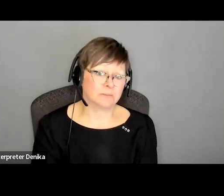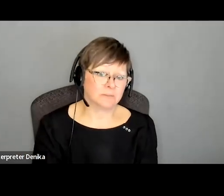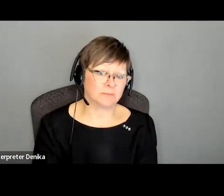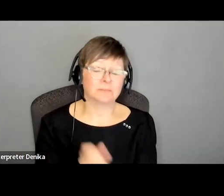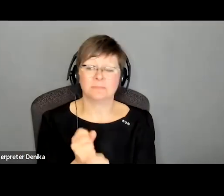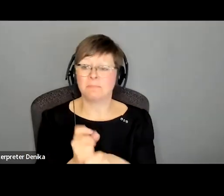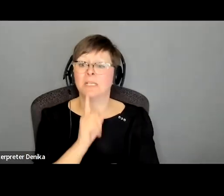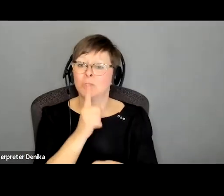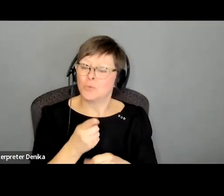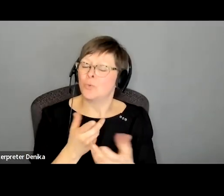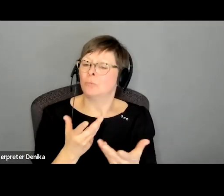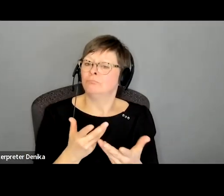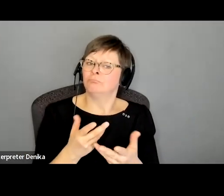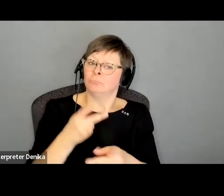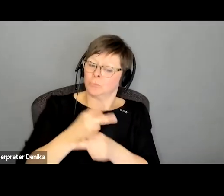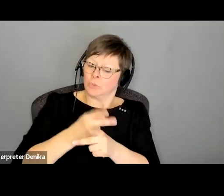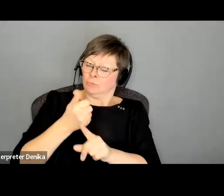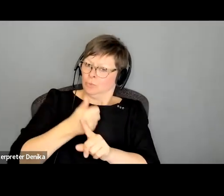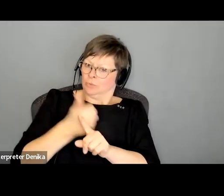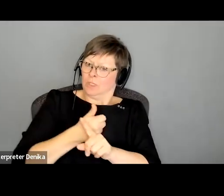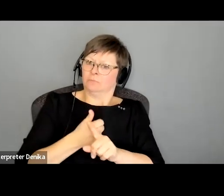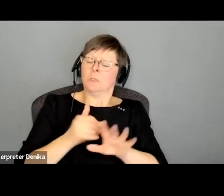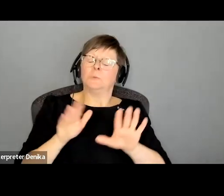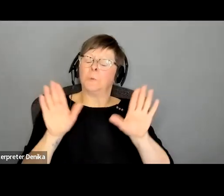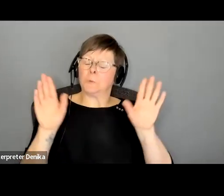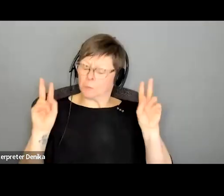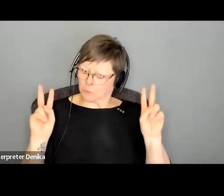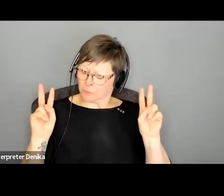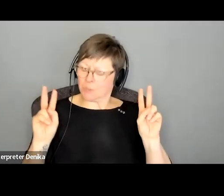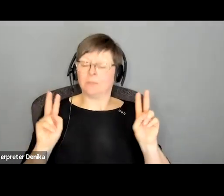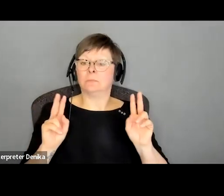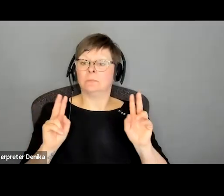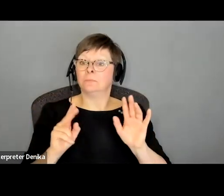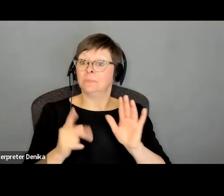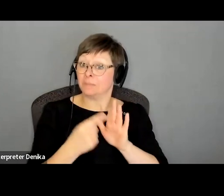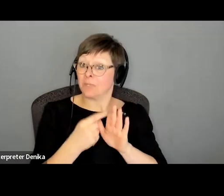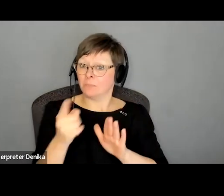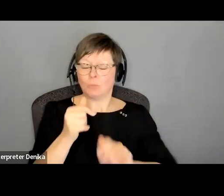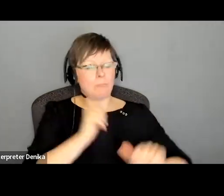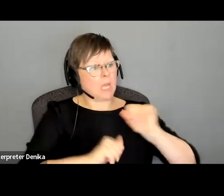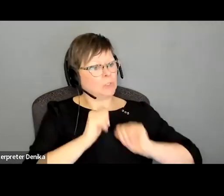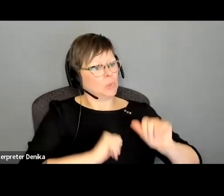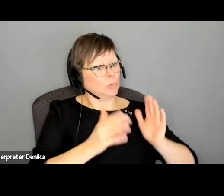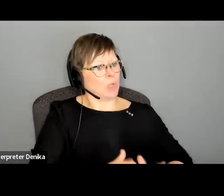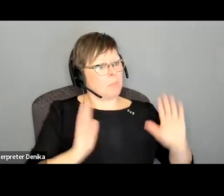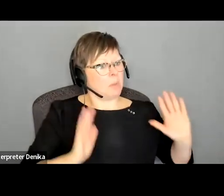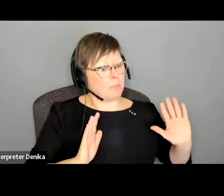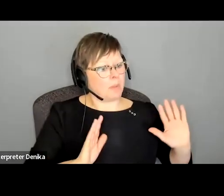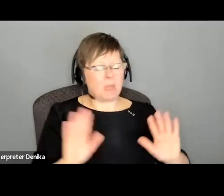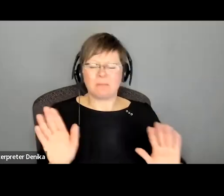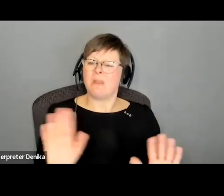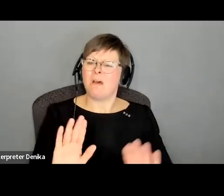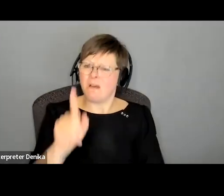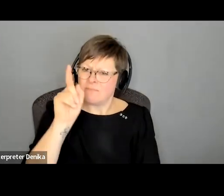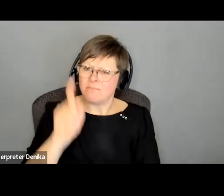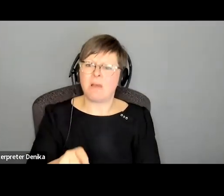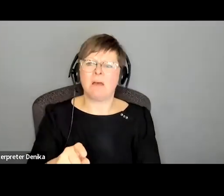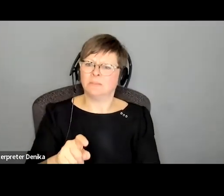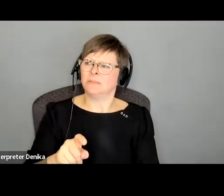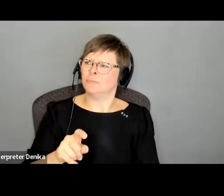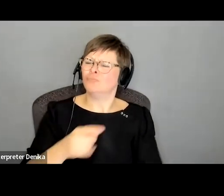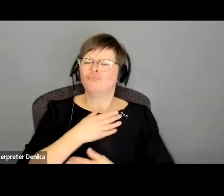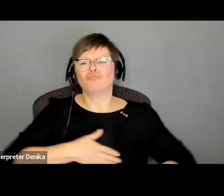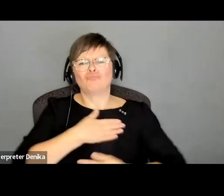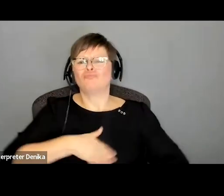yourself like you can't it's hard to just be an actor you have to have other things in your life that make you happy as well